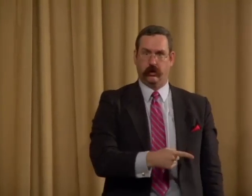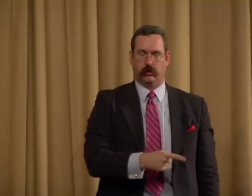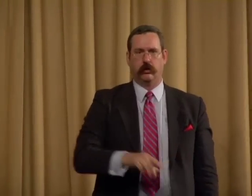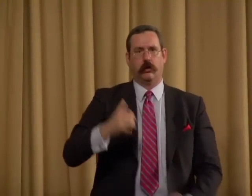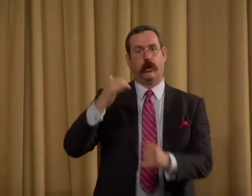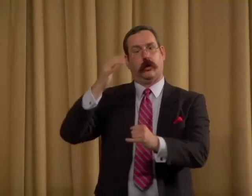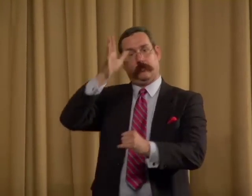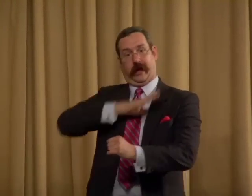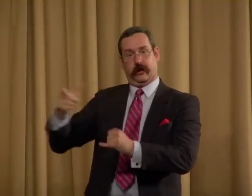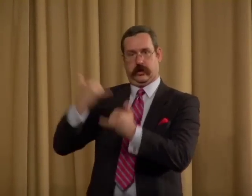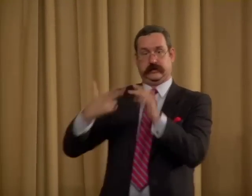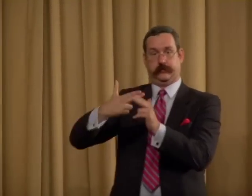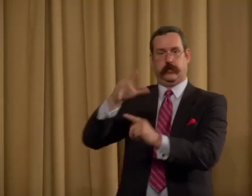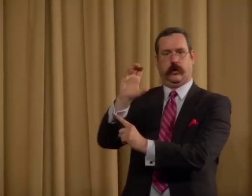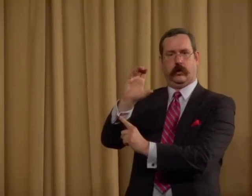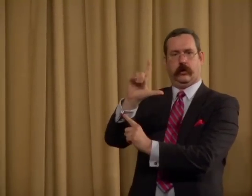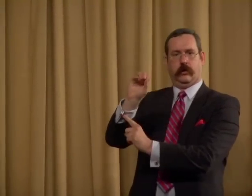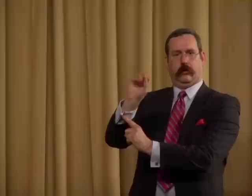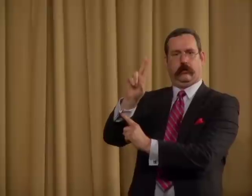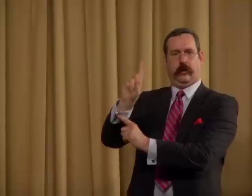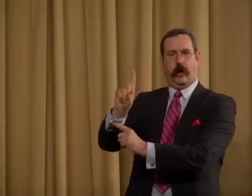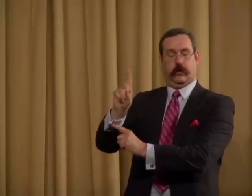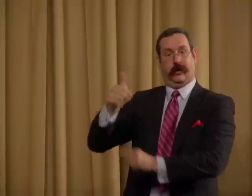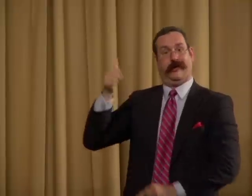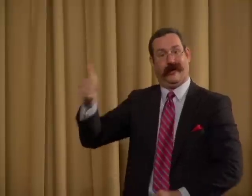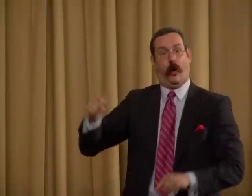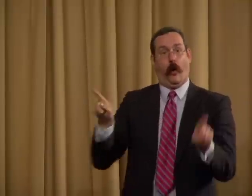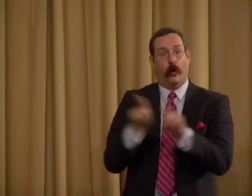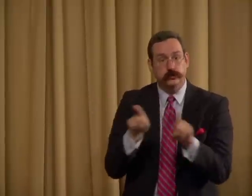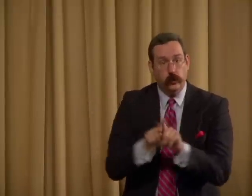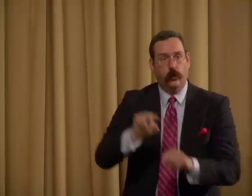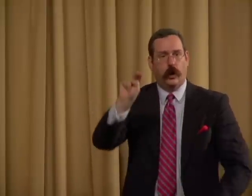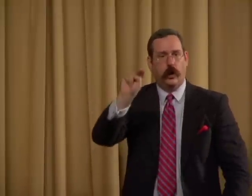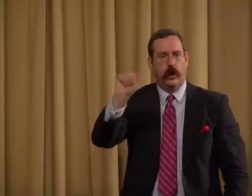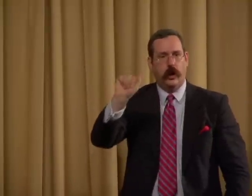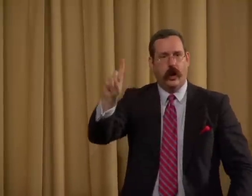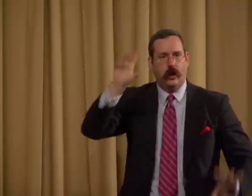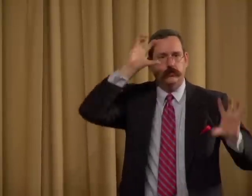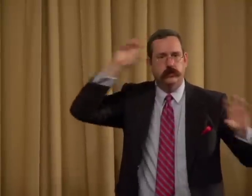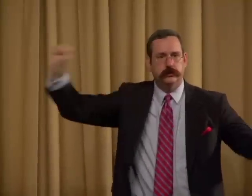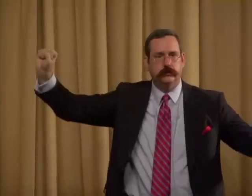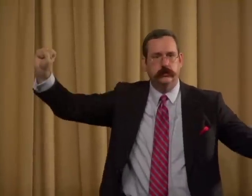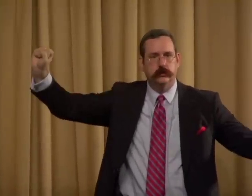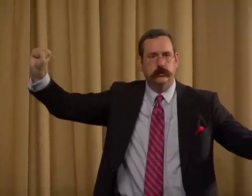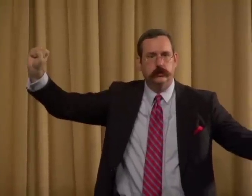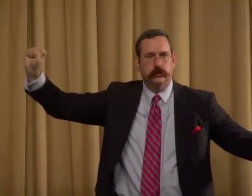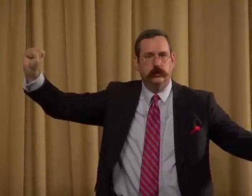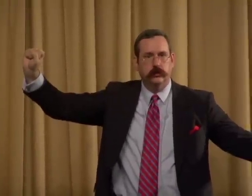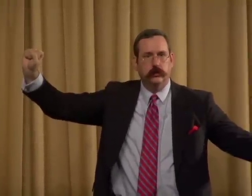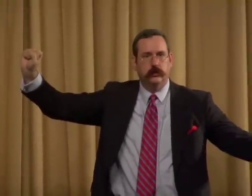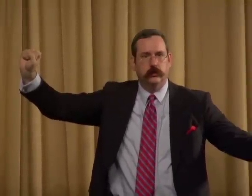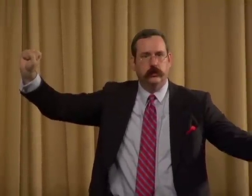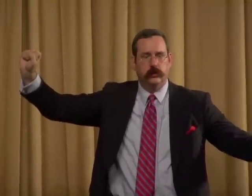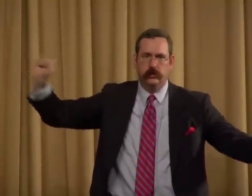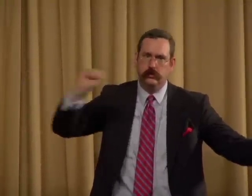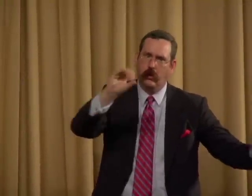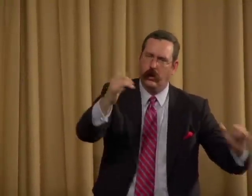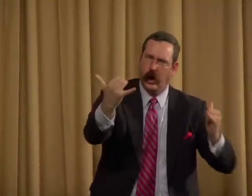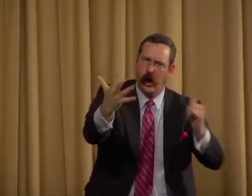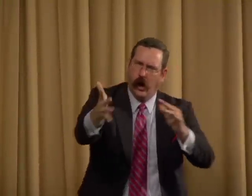He had a guest speaker by the last name of Cloud, who was also the NAD president at the